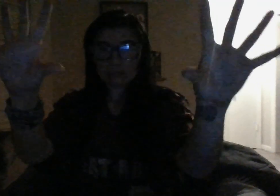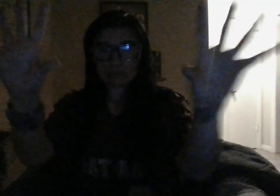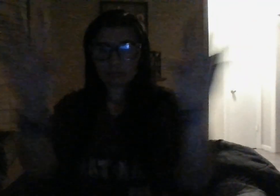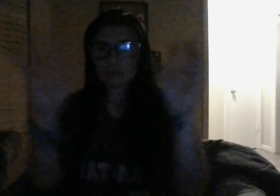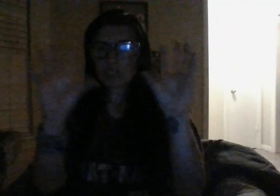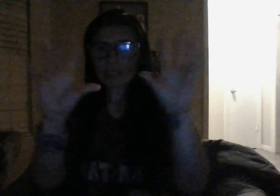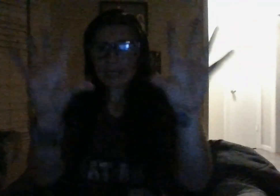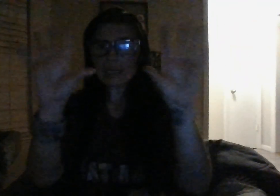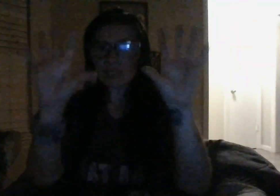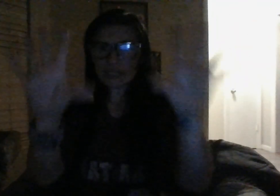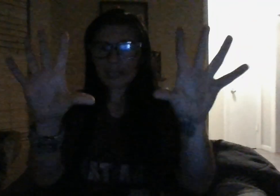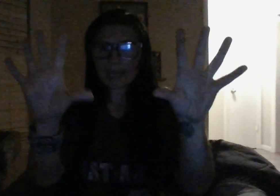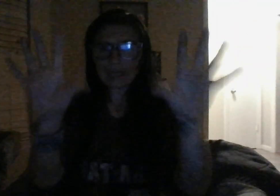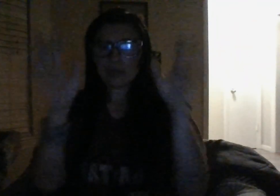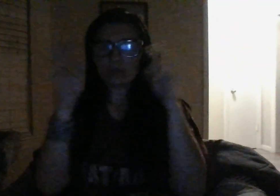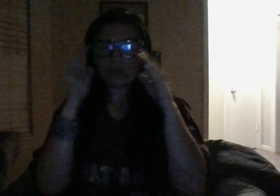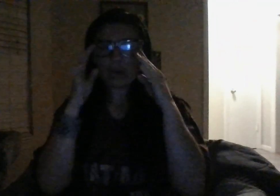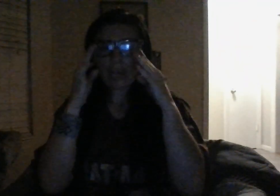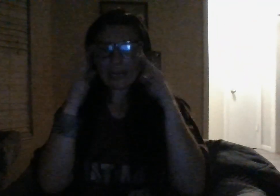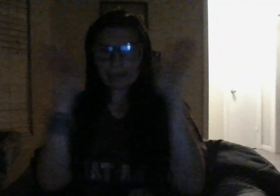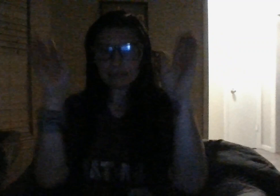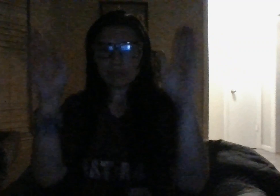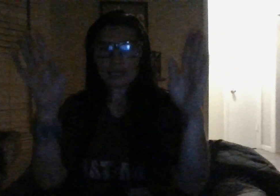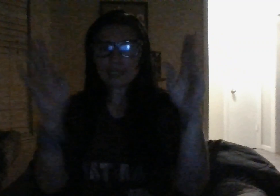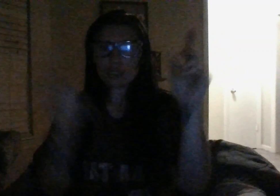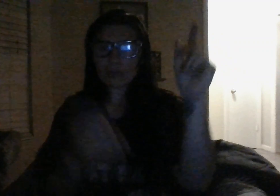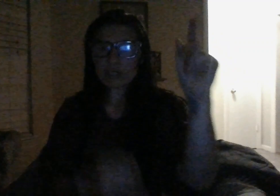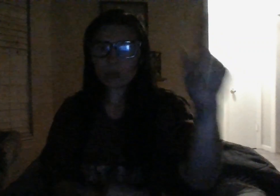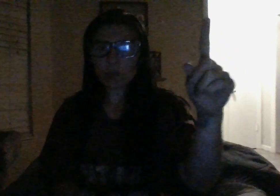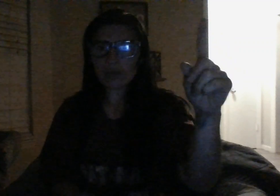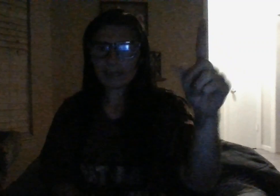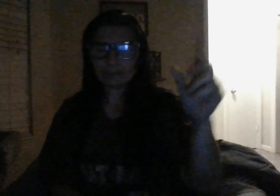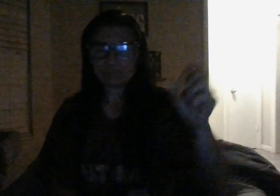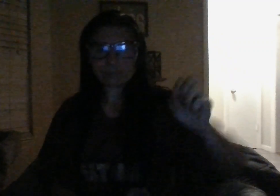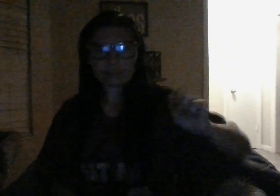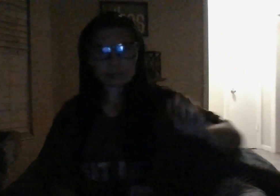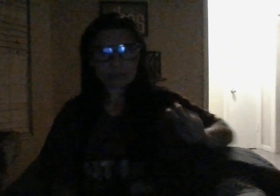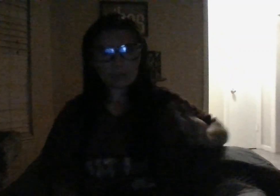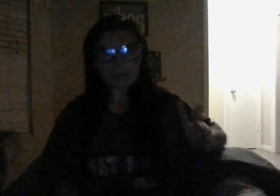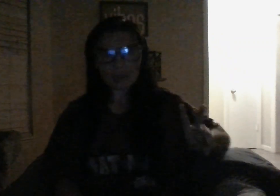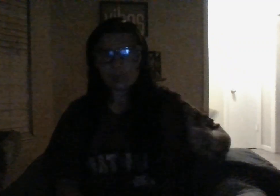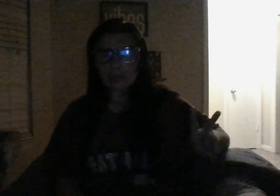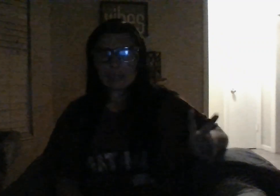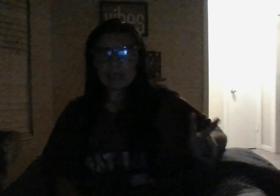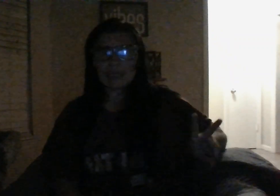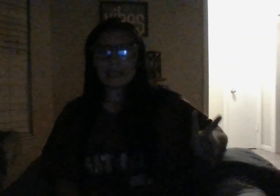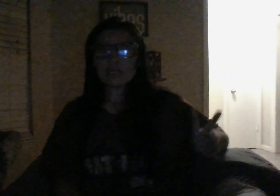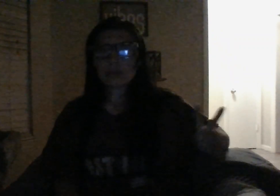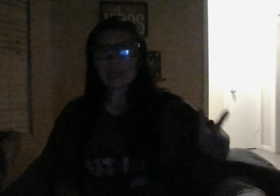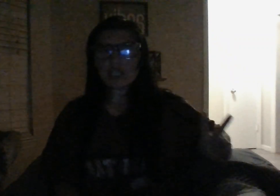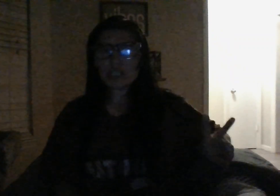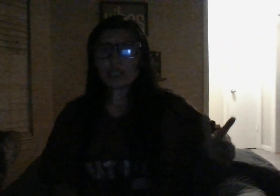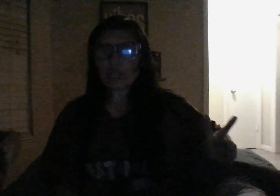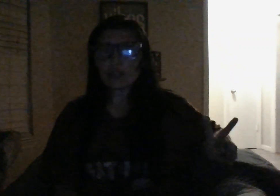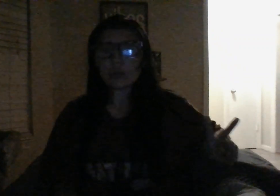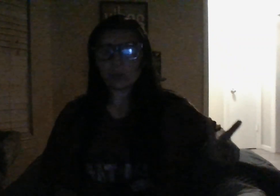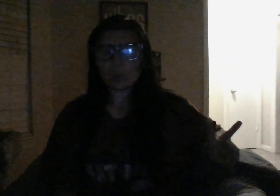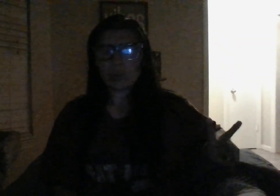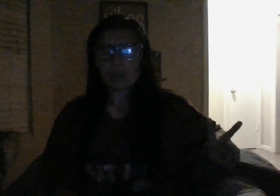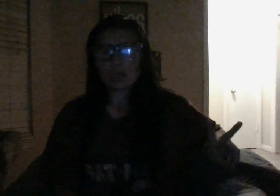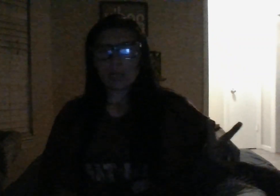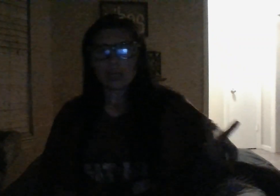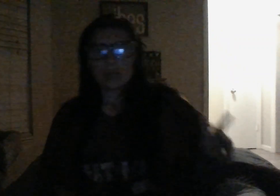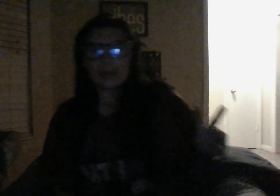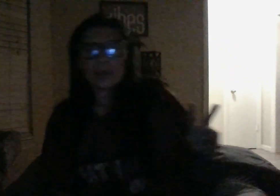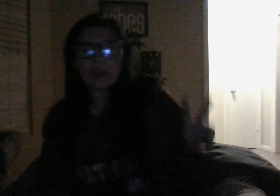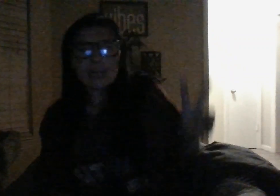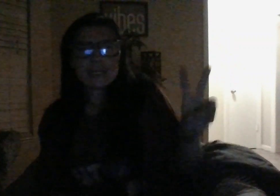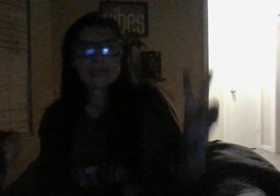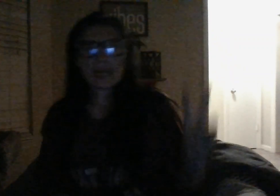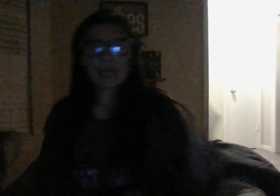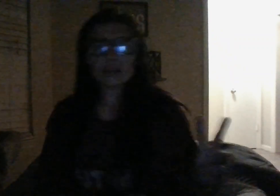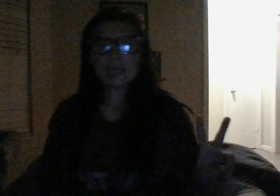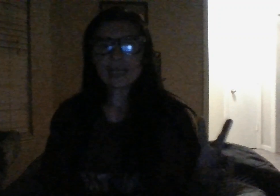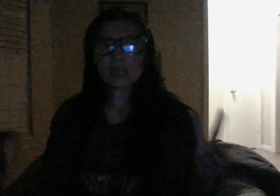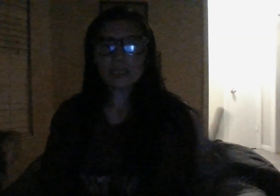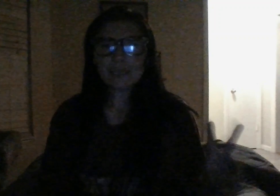just saying just saying saying right that's situation one situation two there is a legally